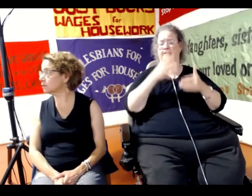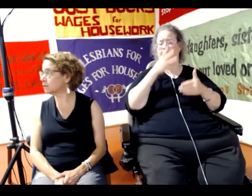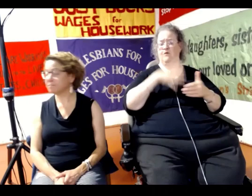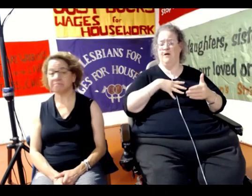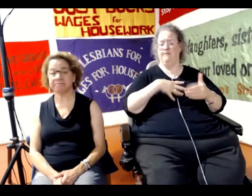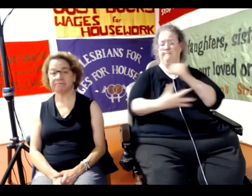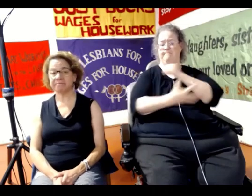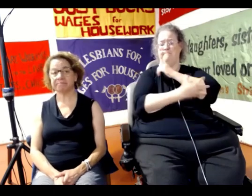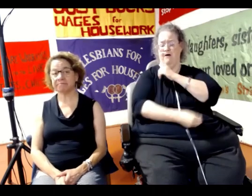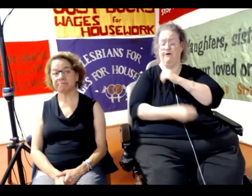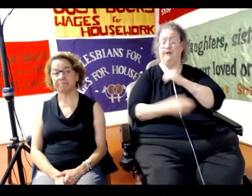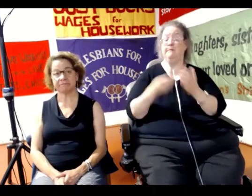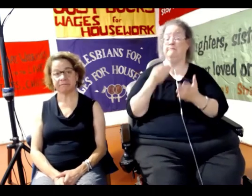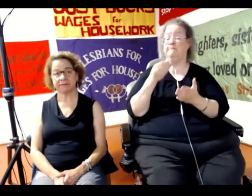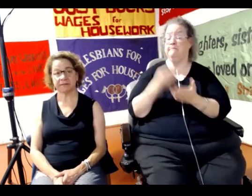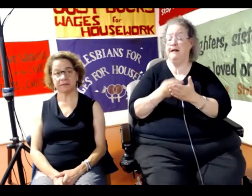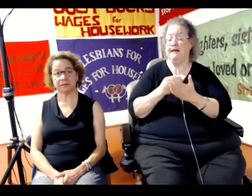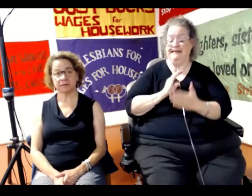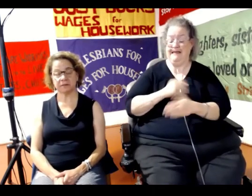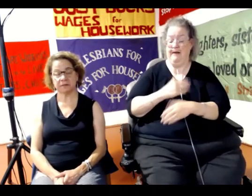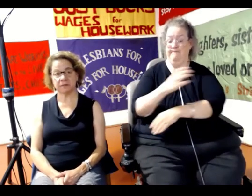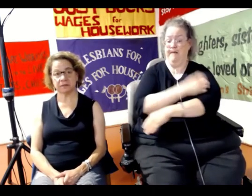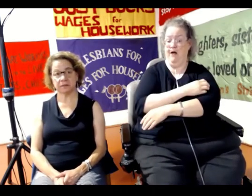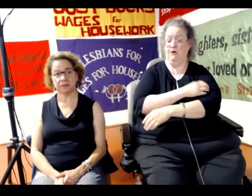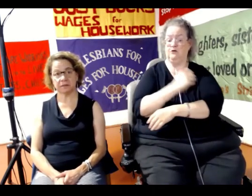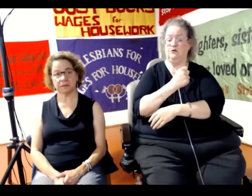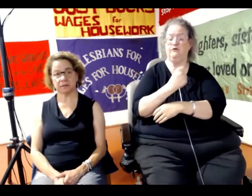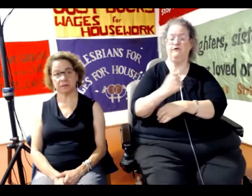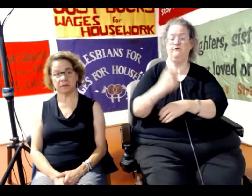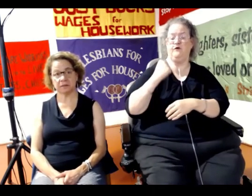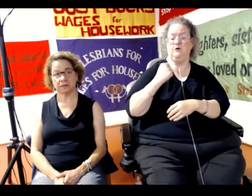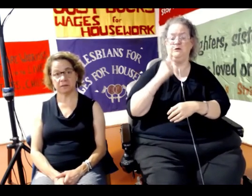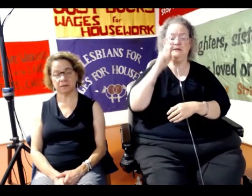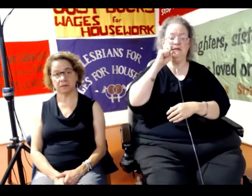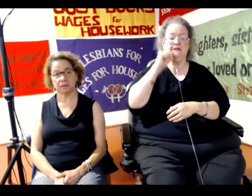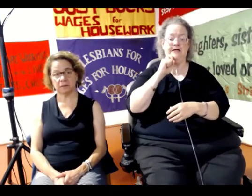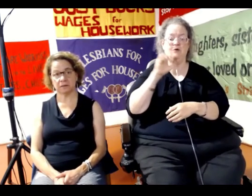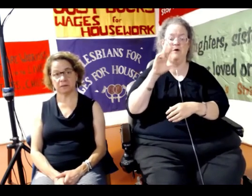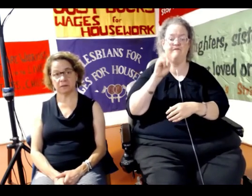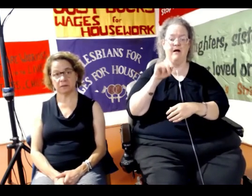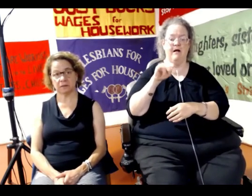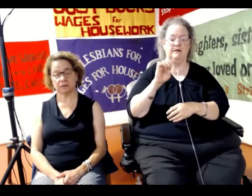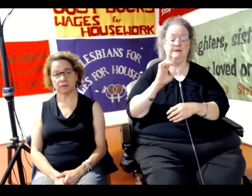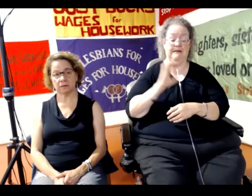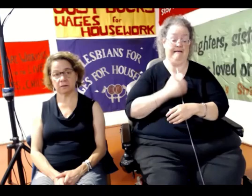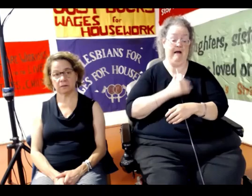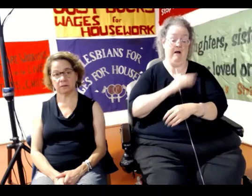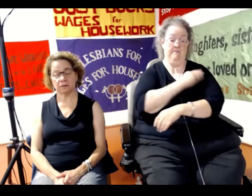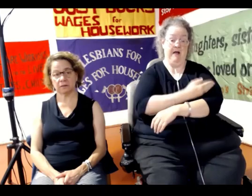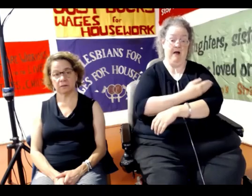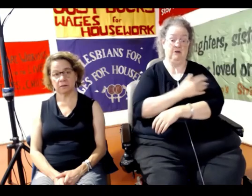to refuse sexual violence and our power to escape and recover.